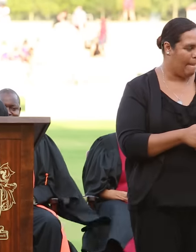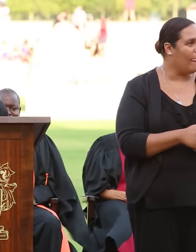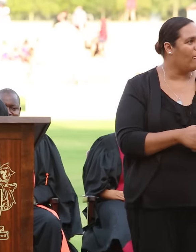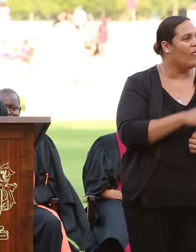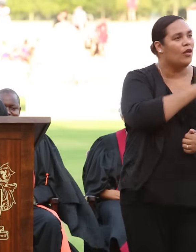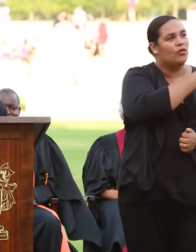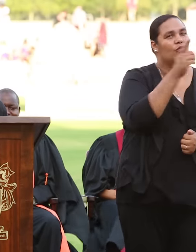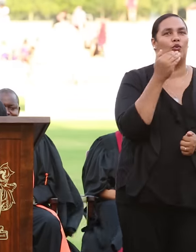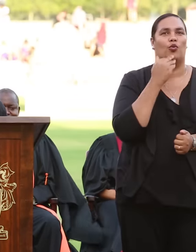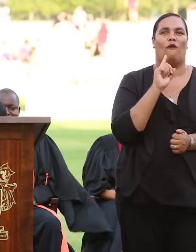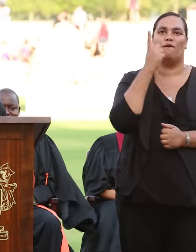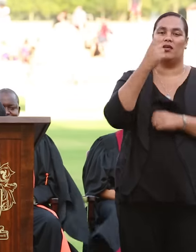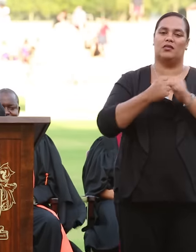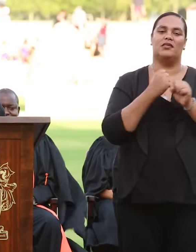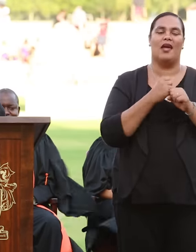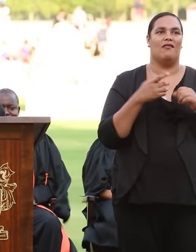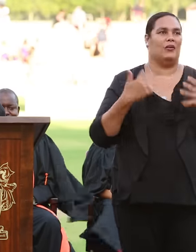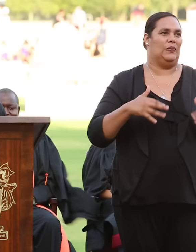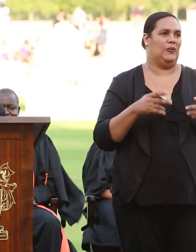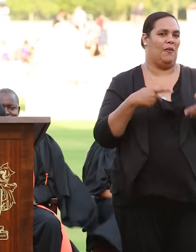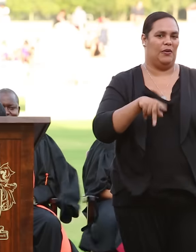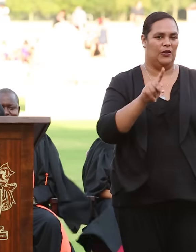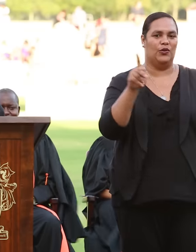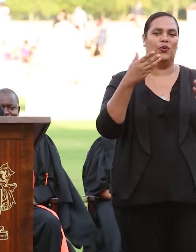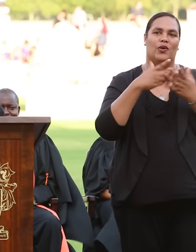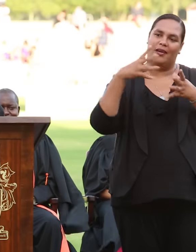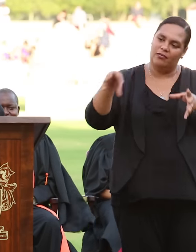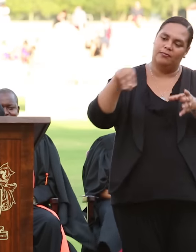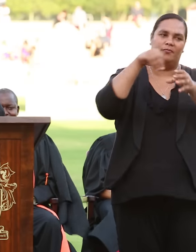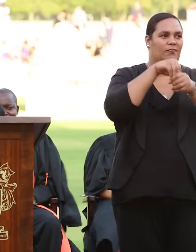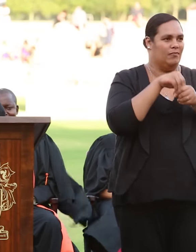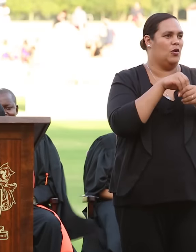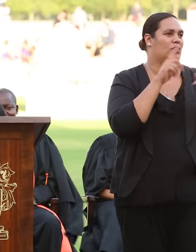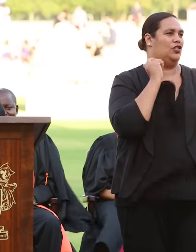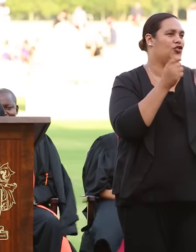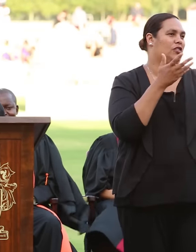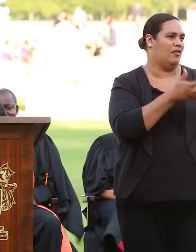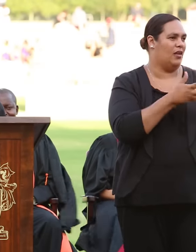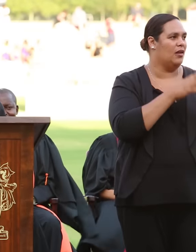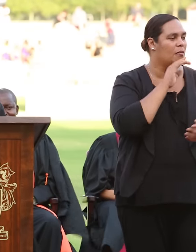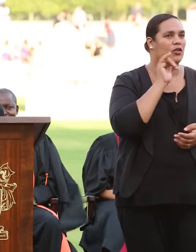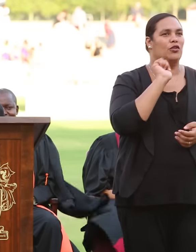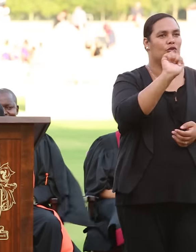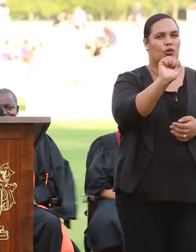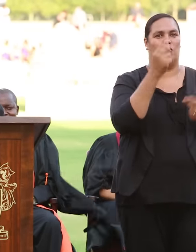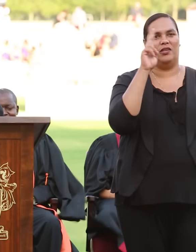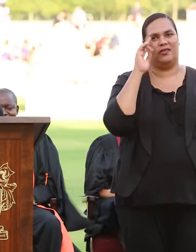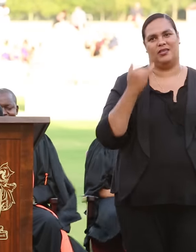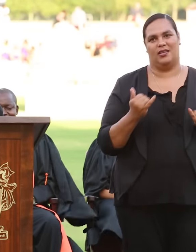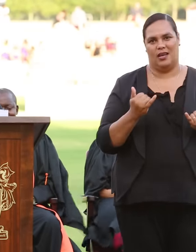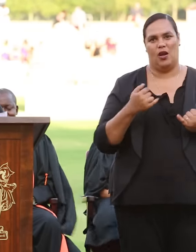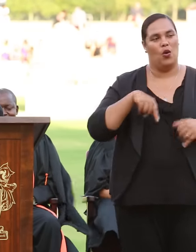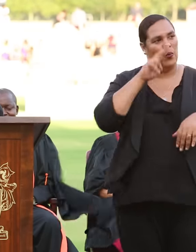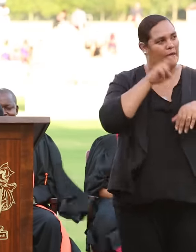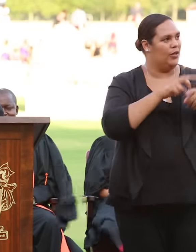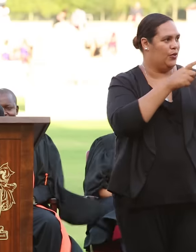as first-years, have an extraordinary opportunity to be a part of changing this narrative. This is your university now, and we